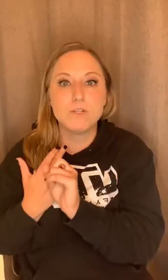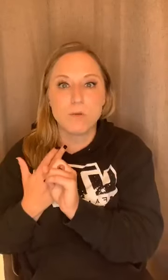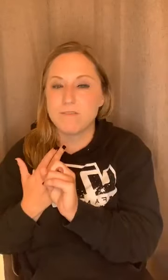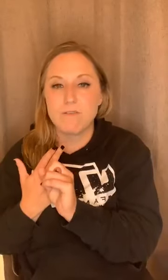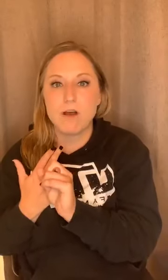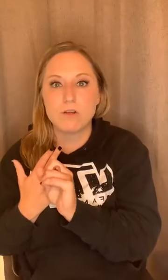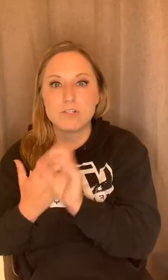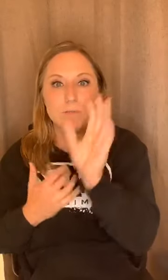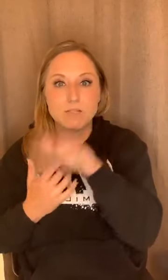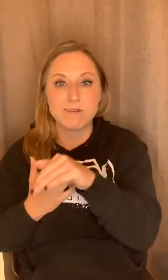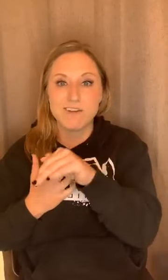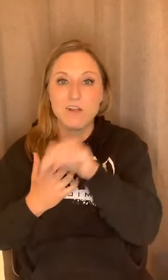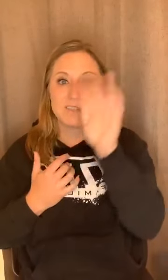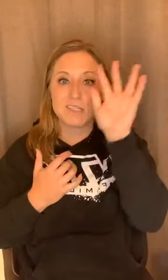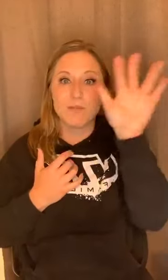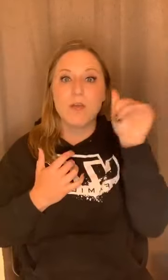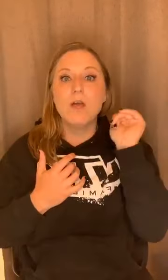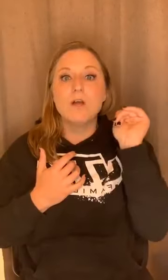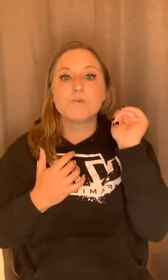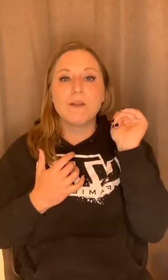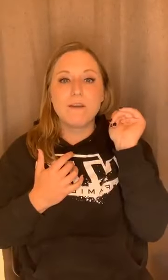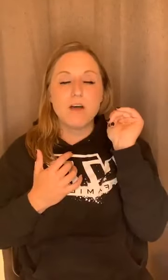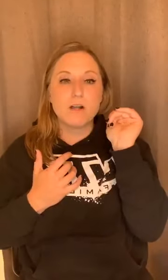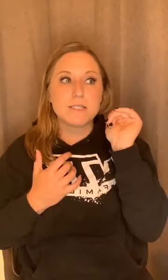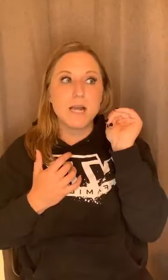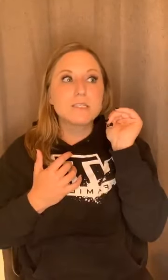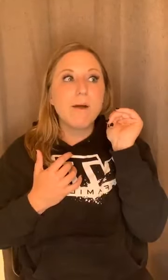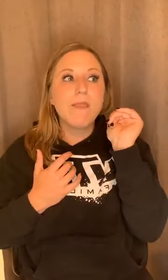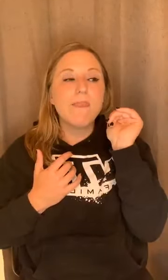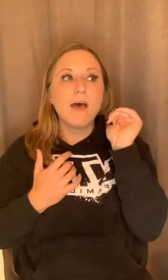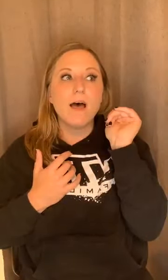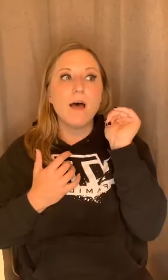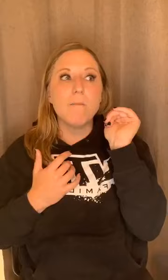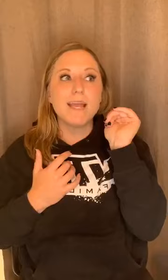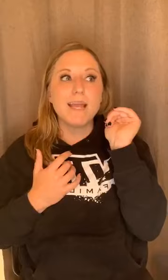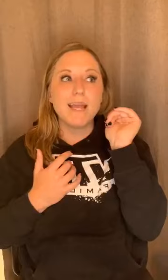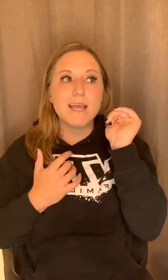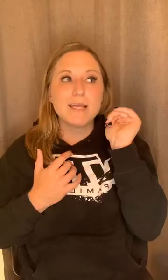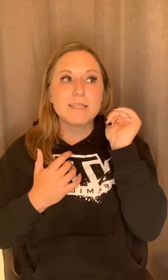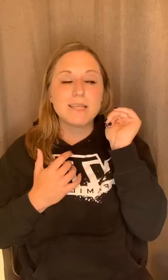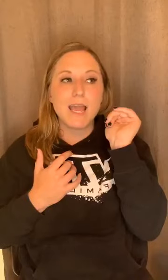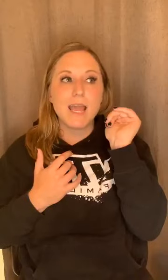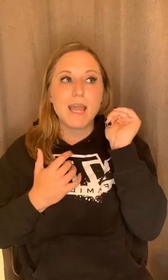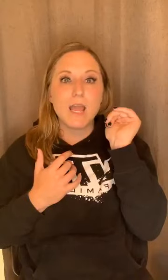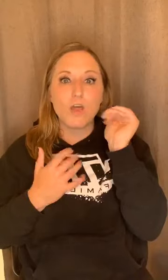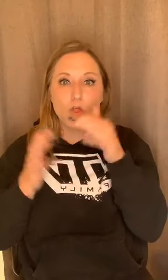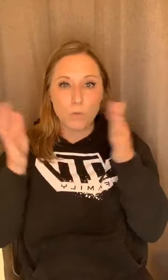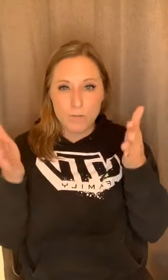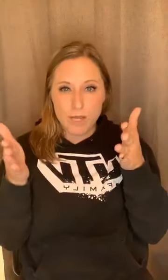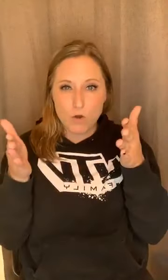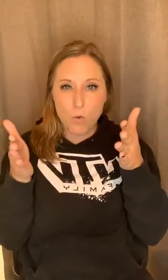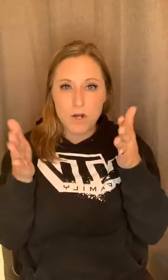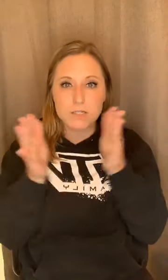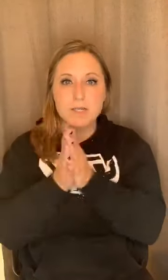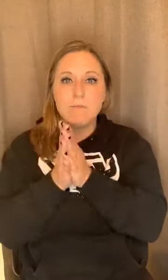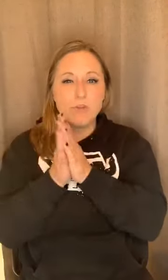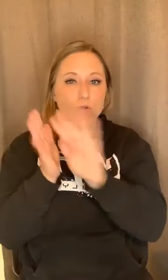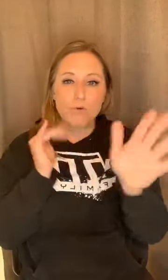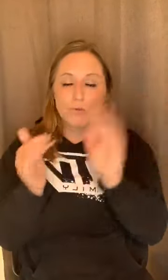$25. You can pay $25 this month, $25 next month. Um, it is a three week course. You go through it